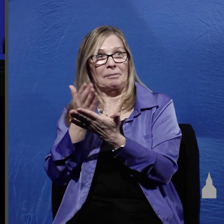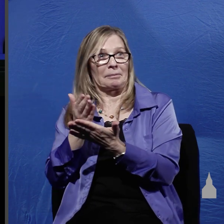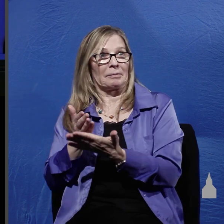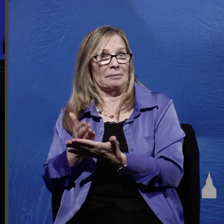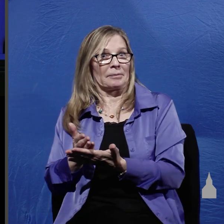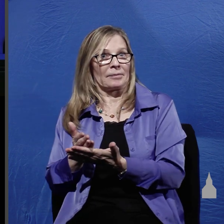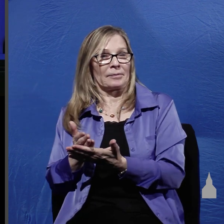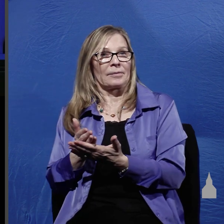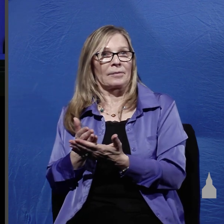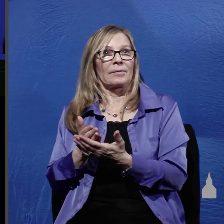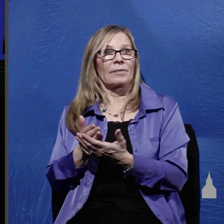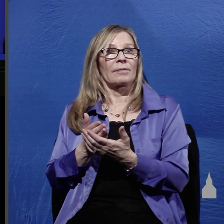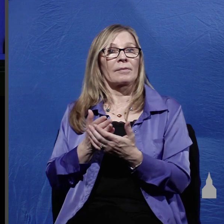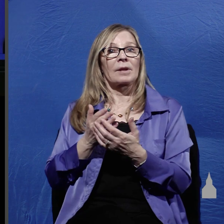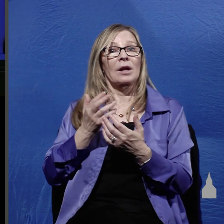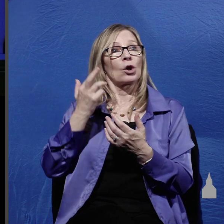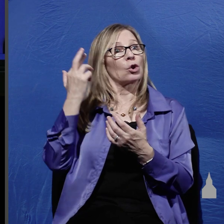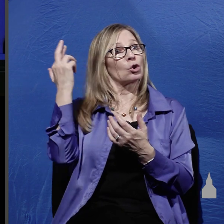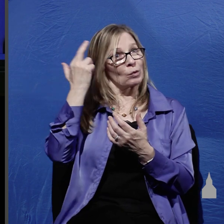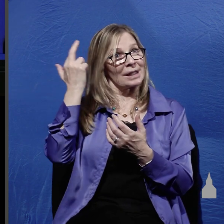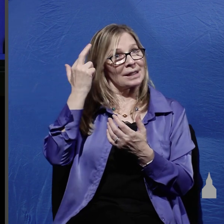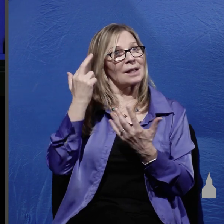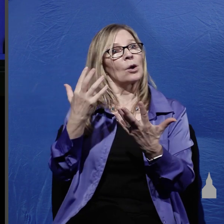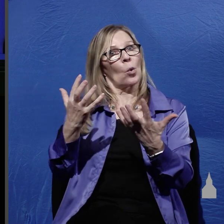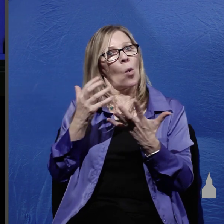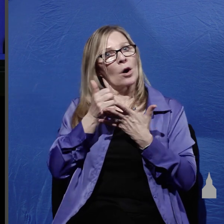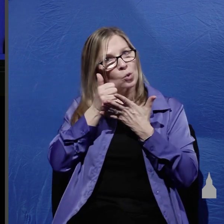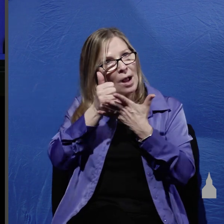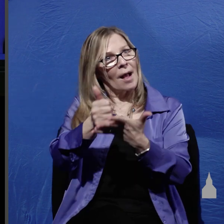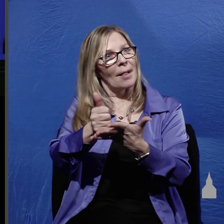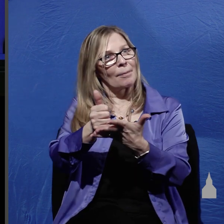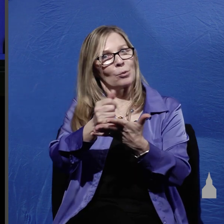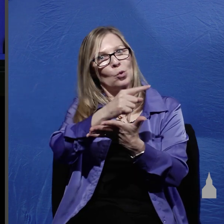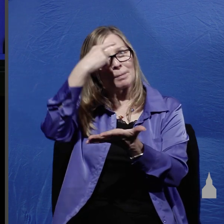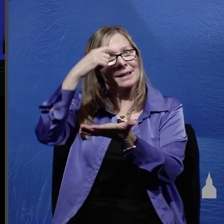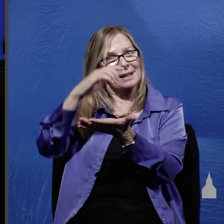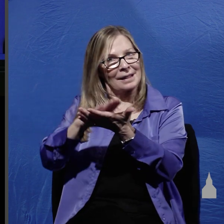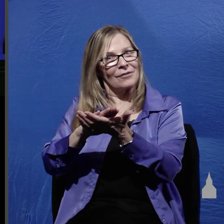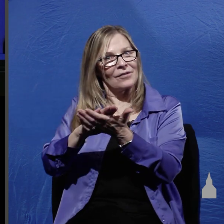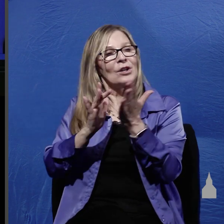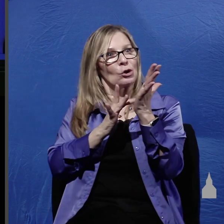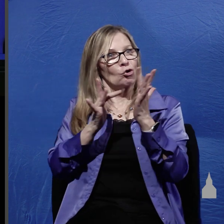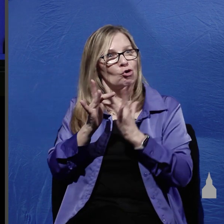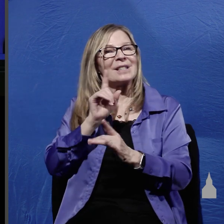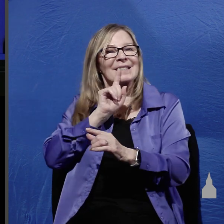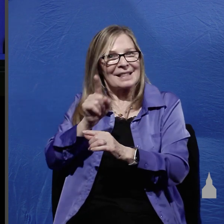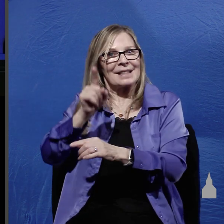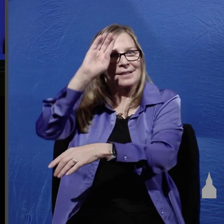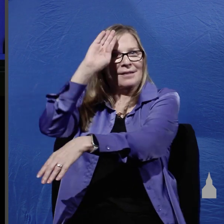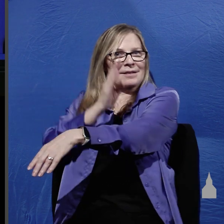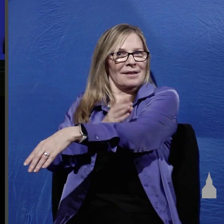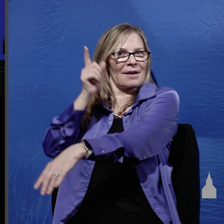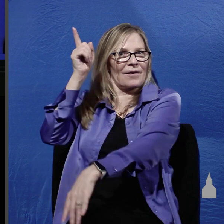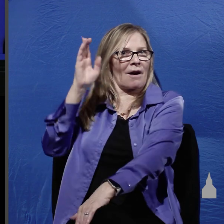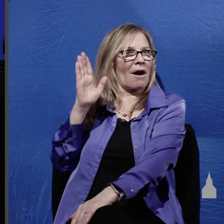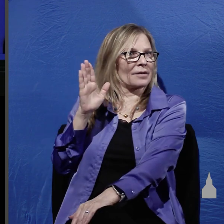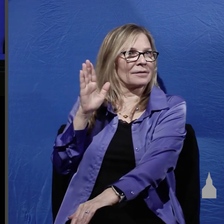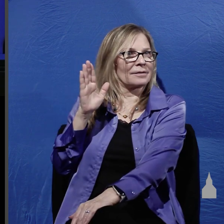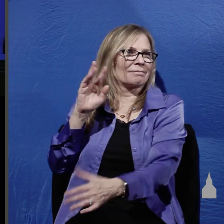and he's done this for the purpose of helping us to believe that Jesus Christ is the son of God which is to say that he's God